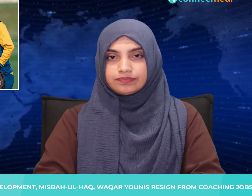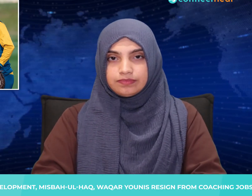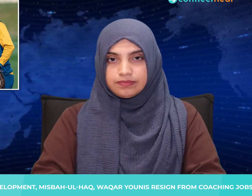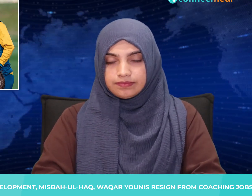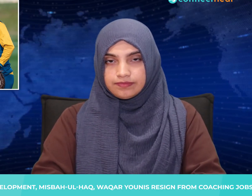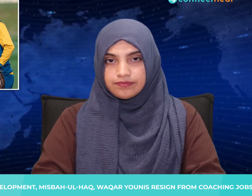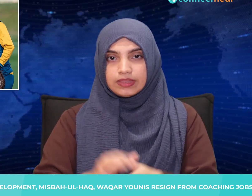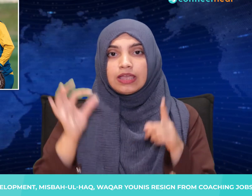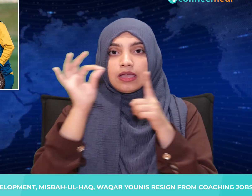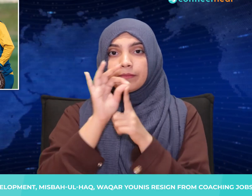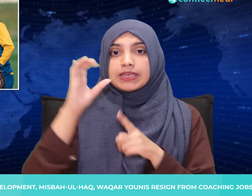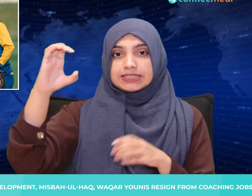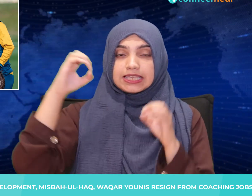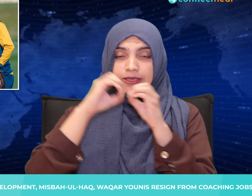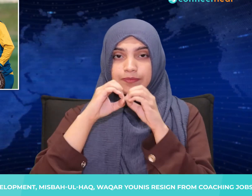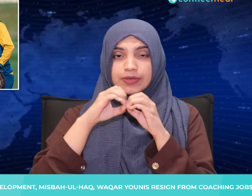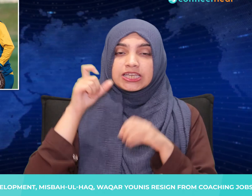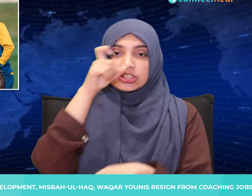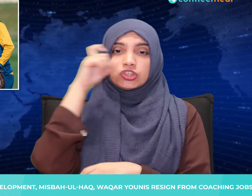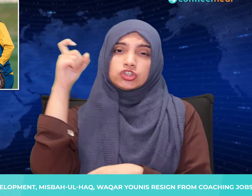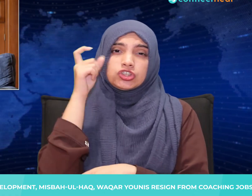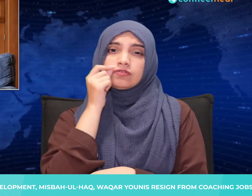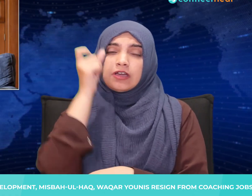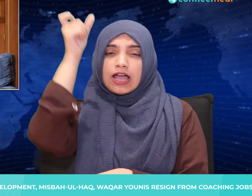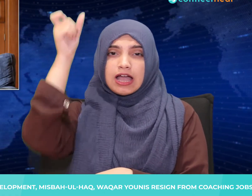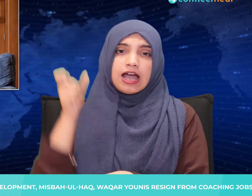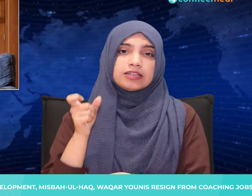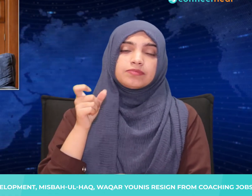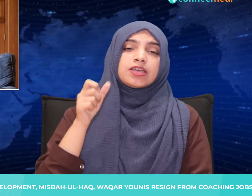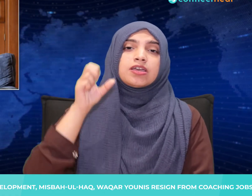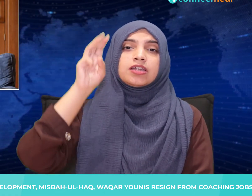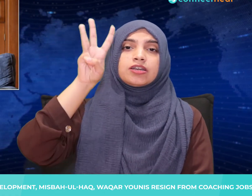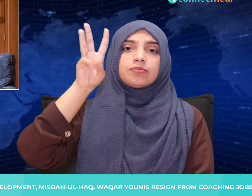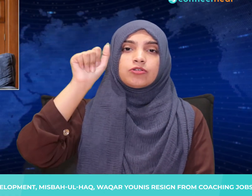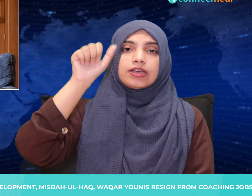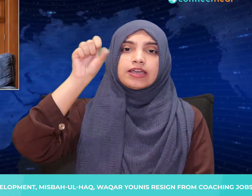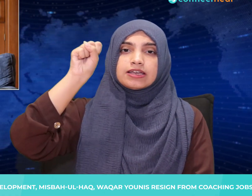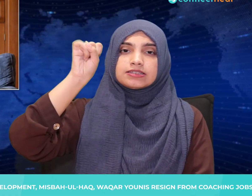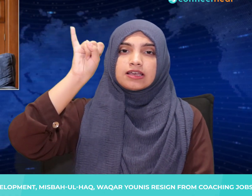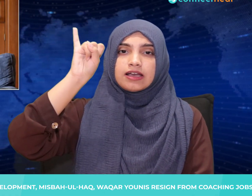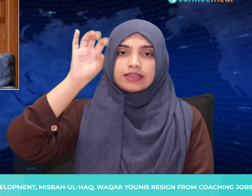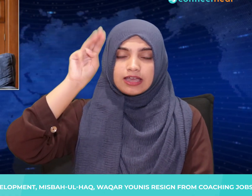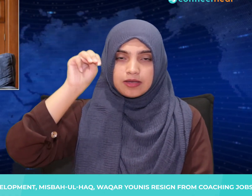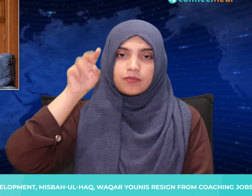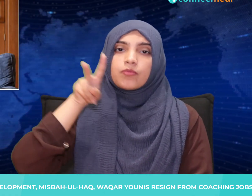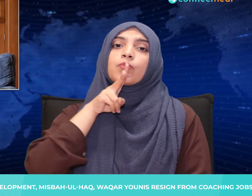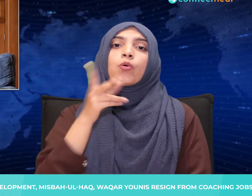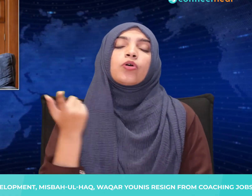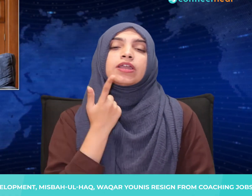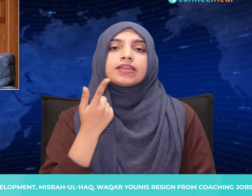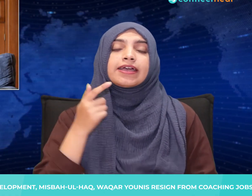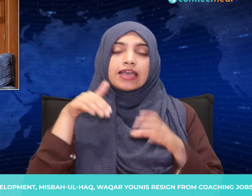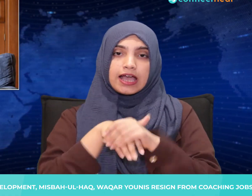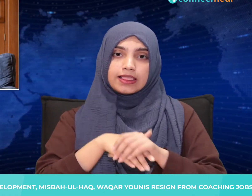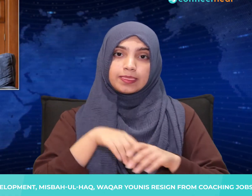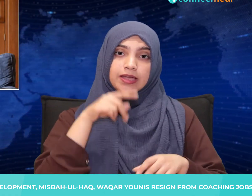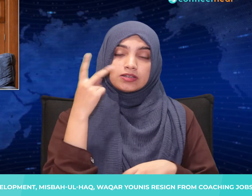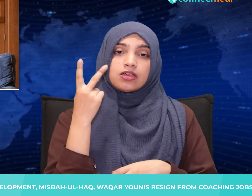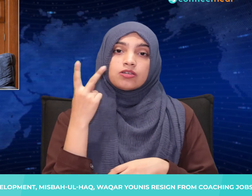PCB chief executive Wasim Khan paid tribute to the outgoing